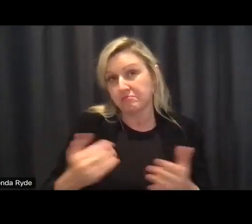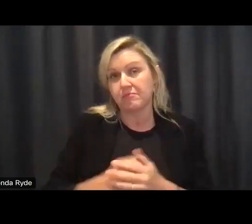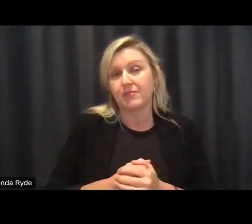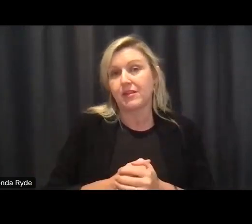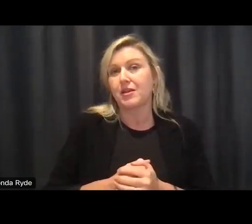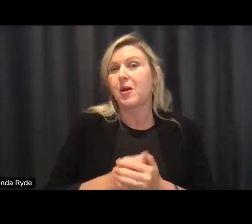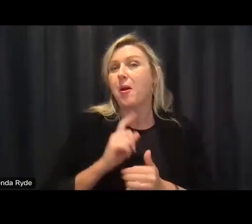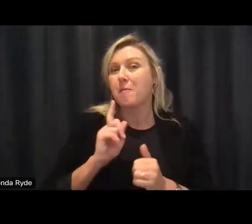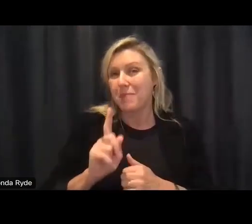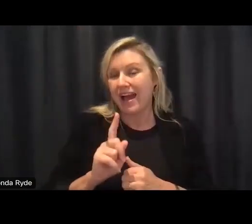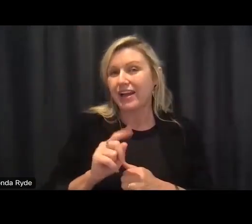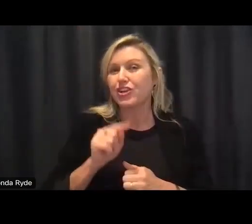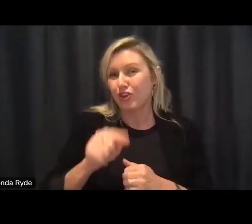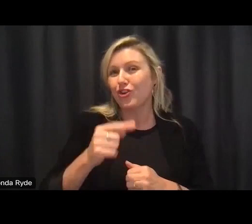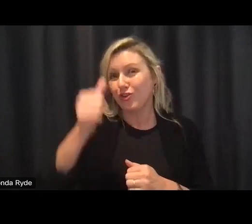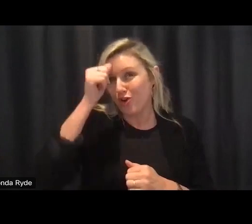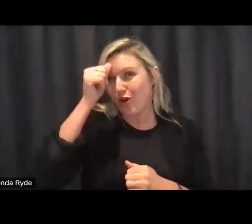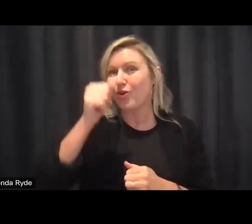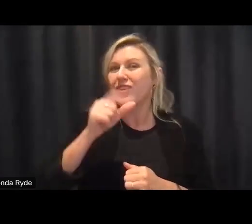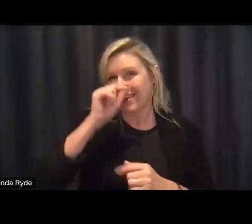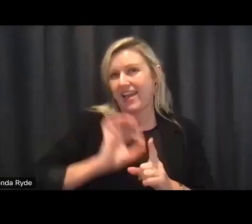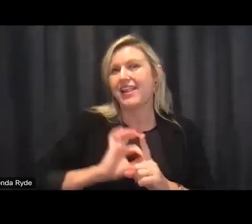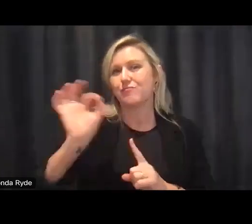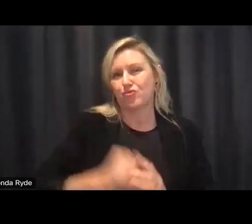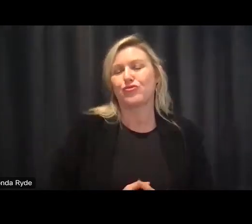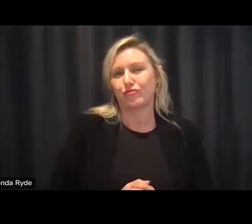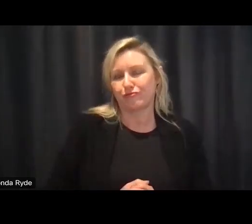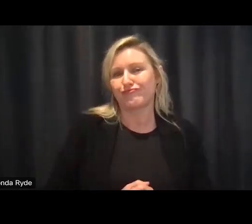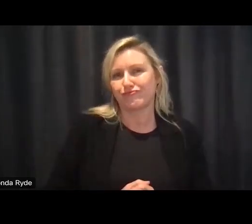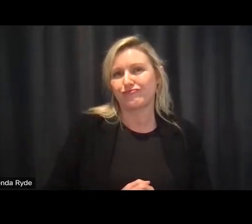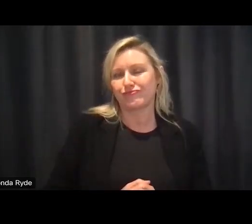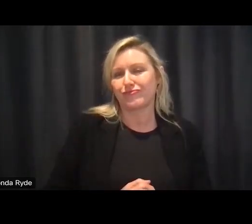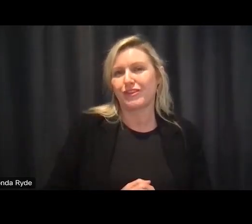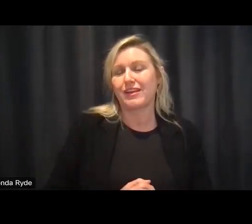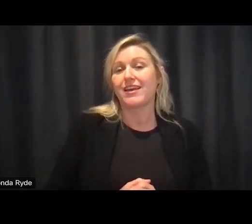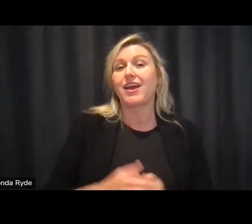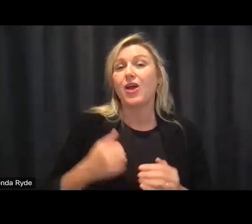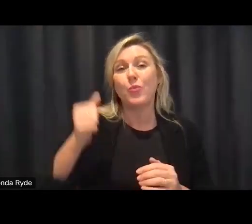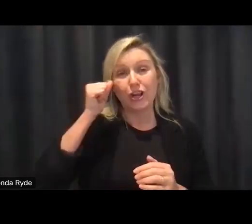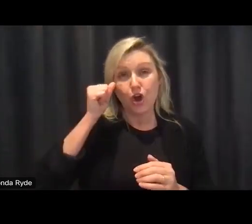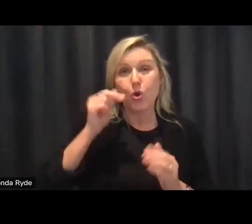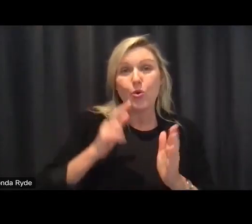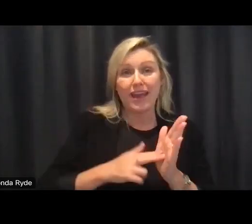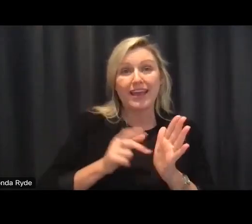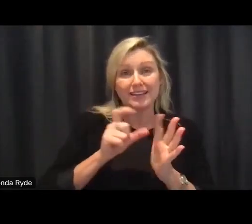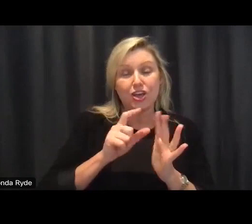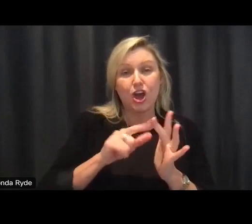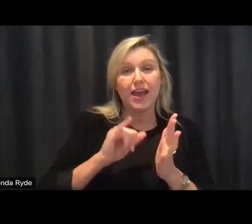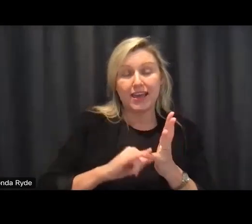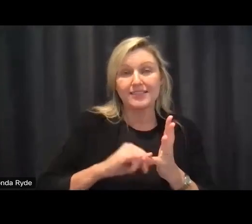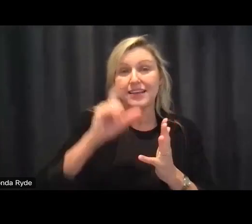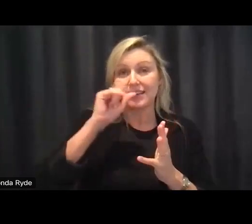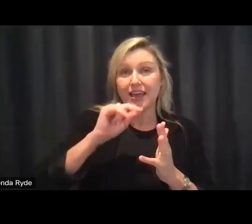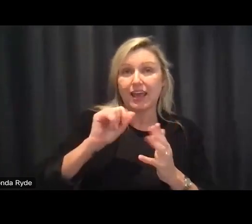tons of room for improvement development and that we can make this ndis better and that we can do